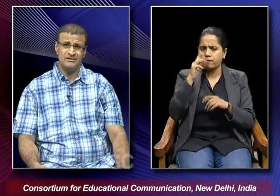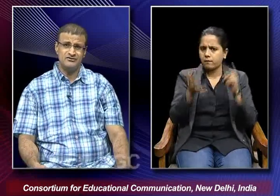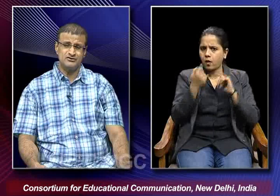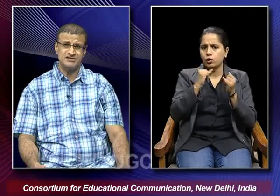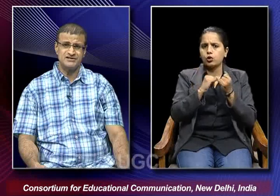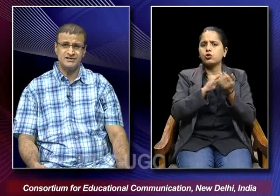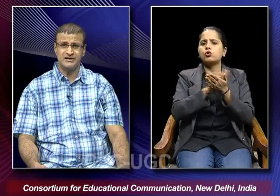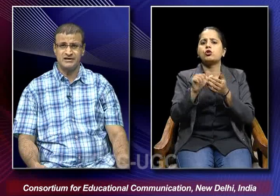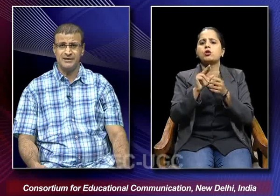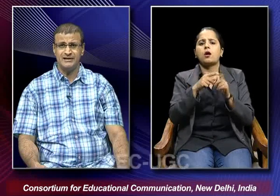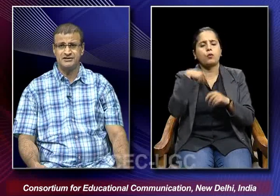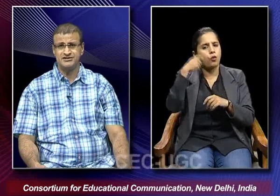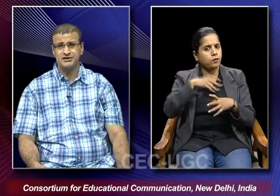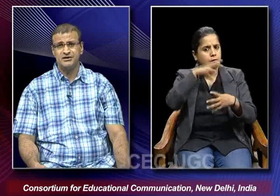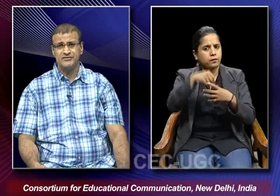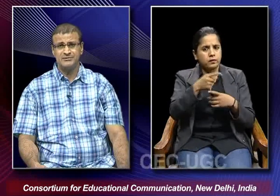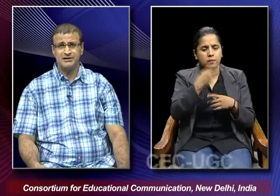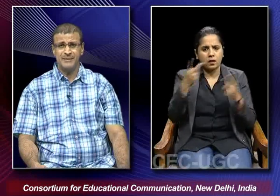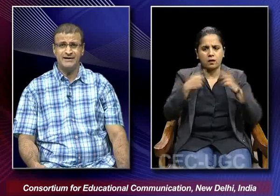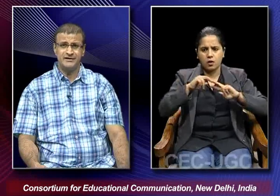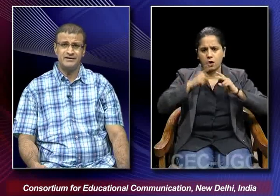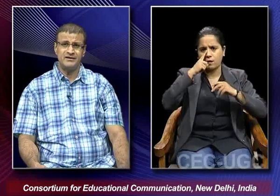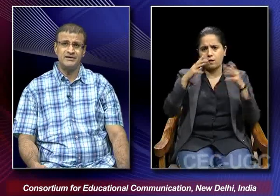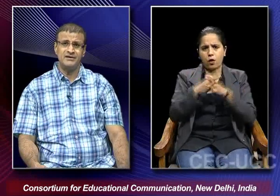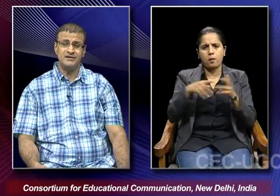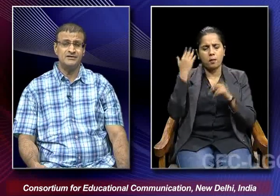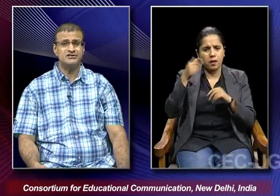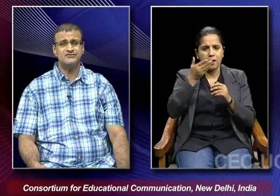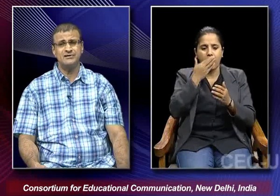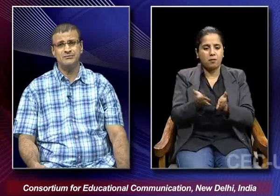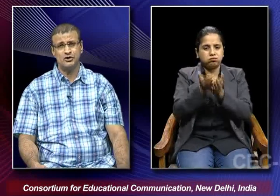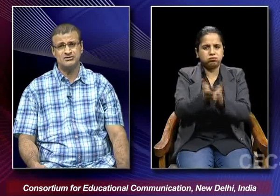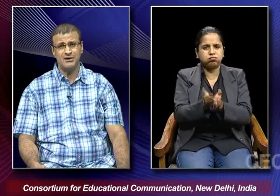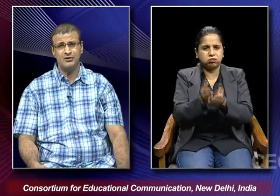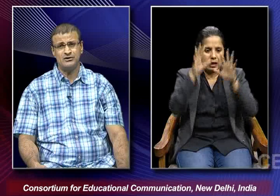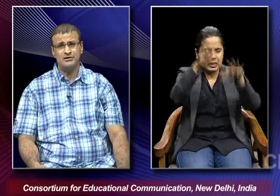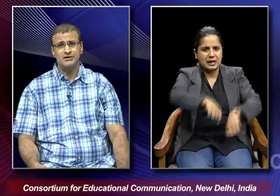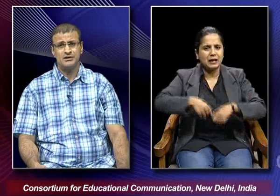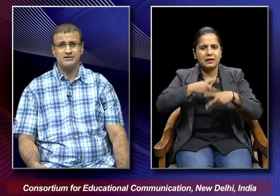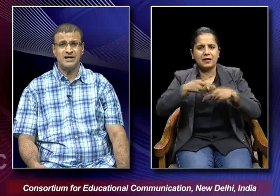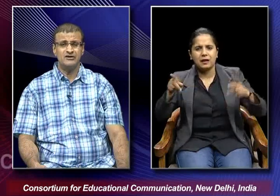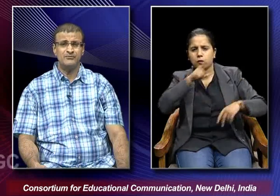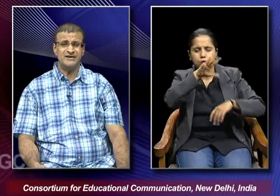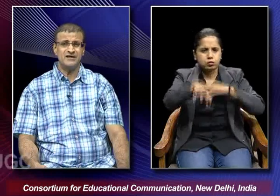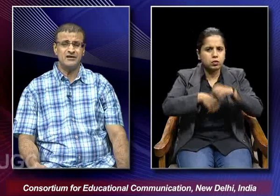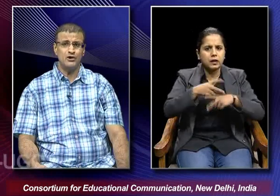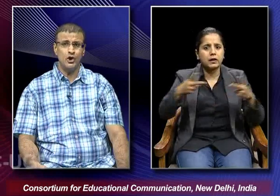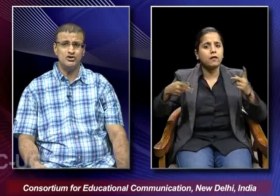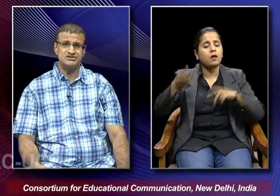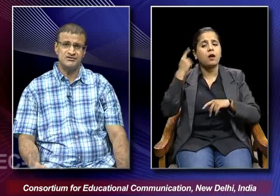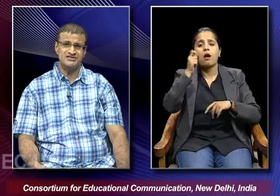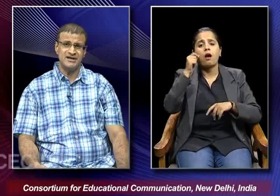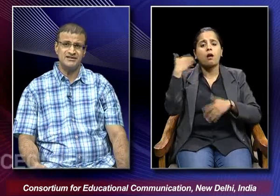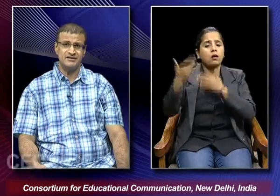film which was concerning a rebellious female pirate. And this film talks about the kind of patriarchal